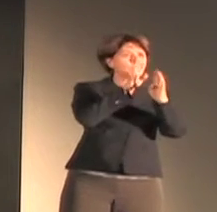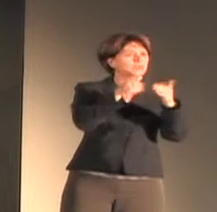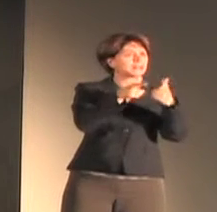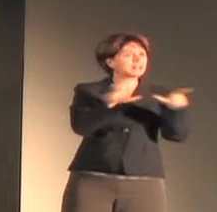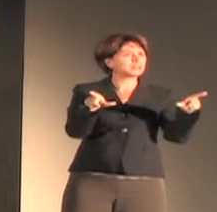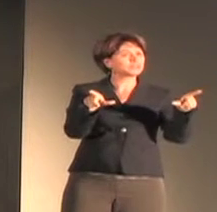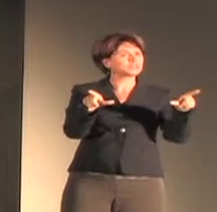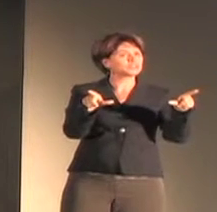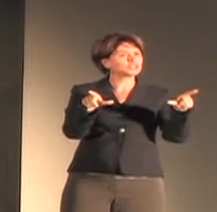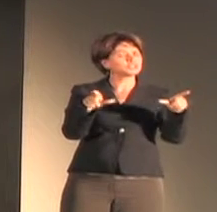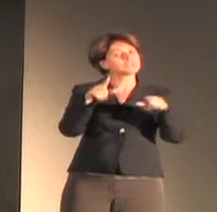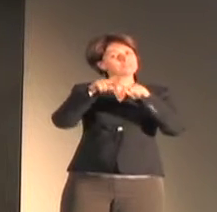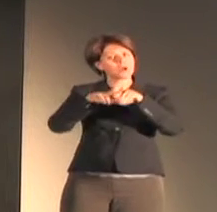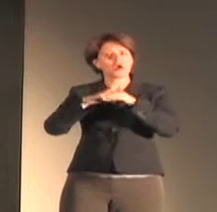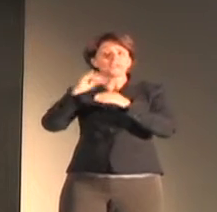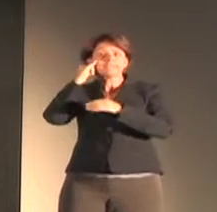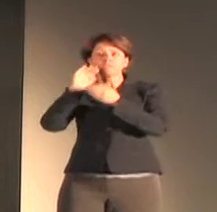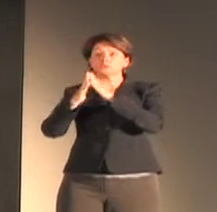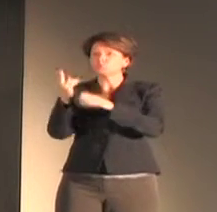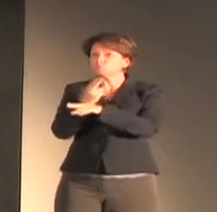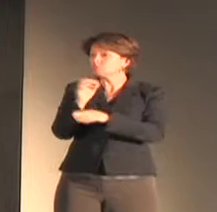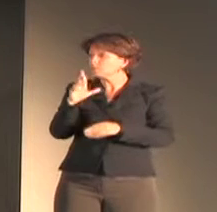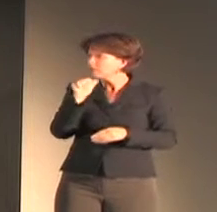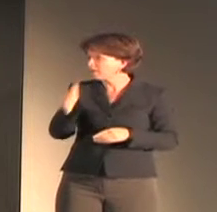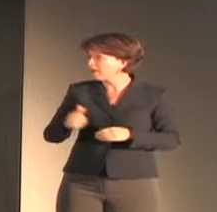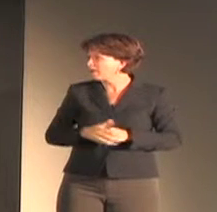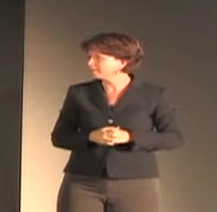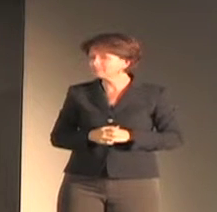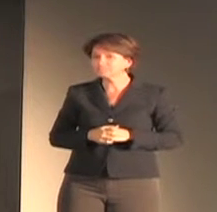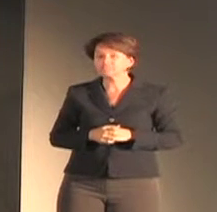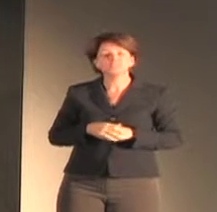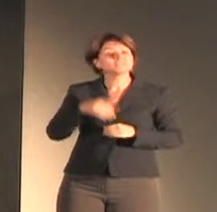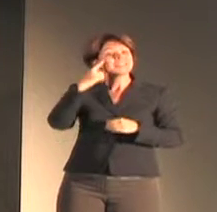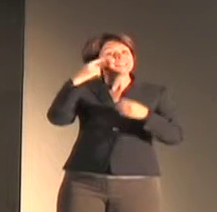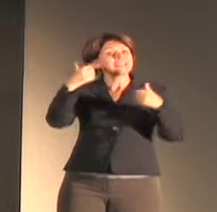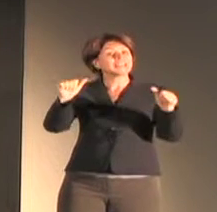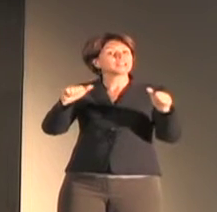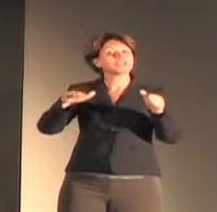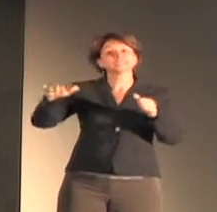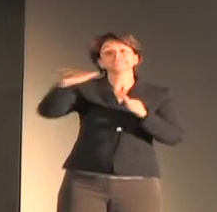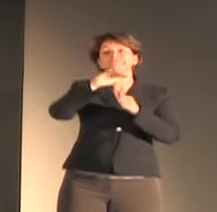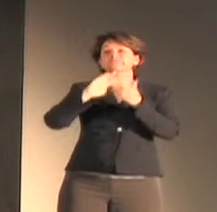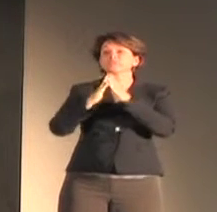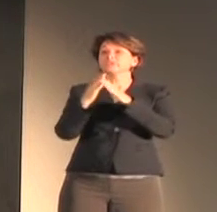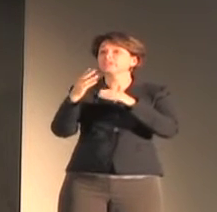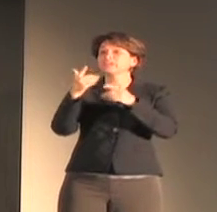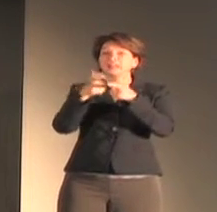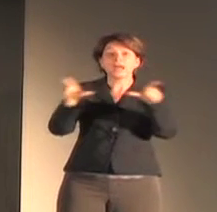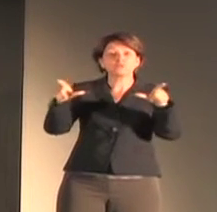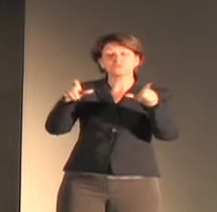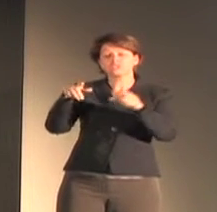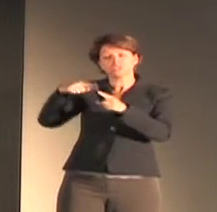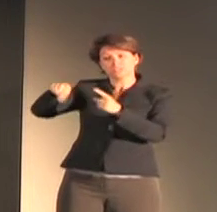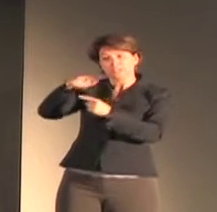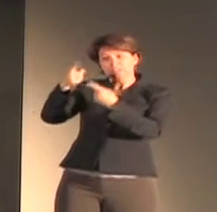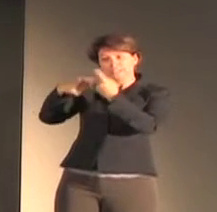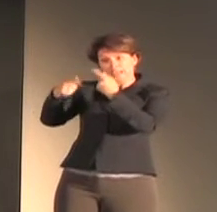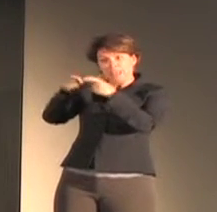In the case of natural sign languages, these communities of speakers are united by their deafness and by the modality of